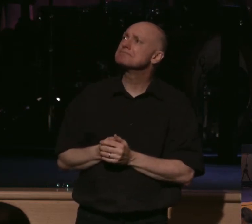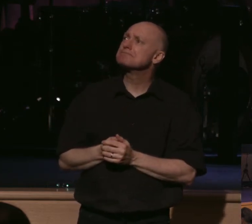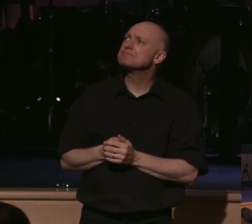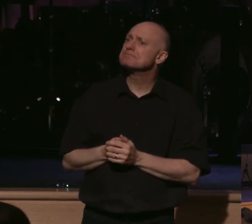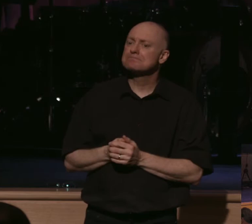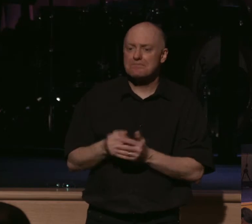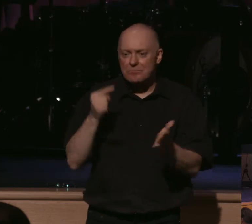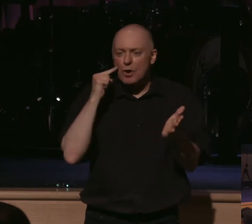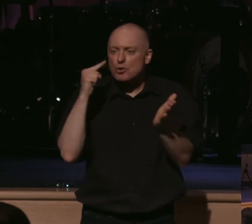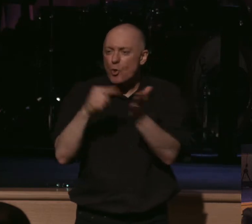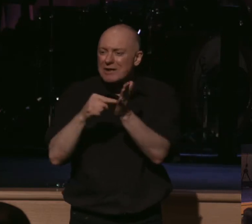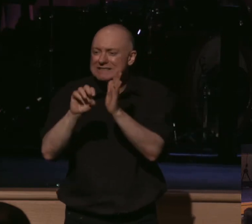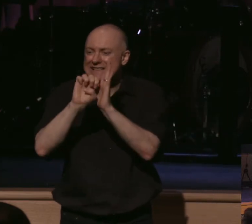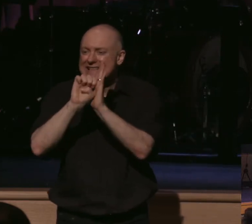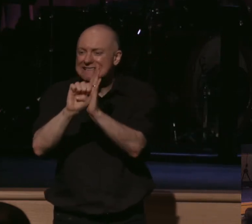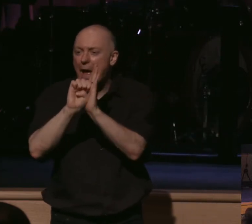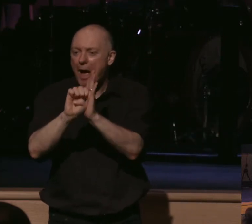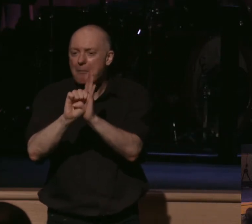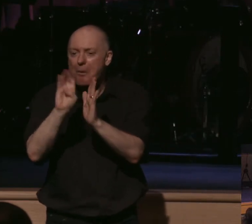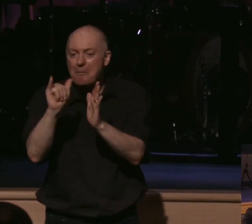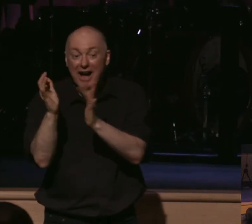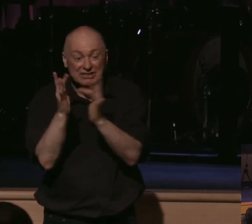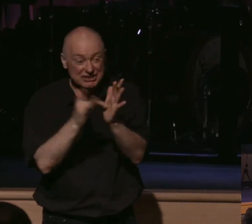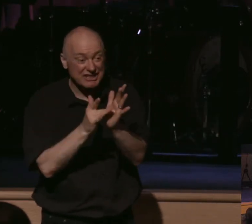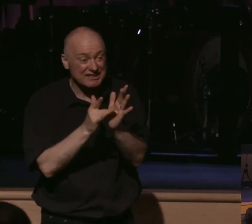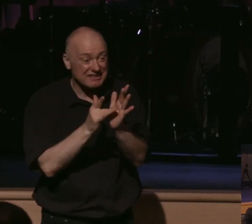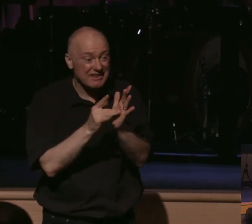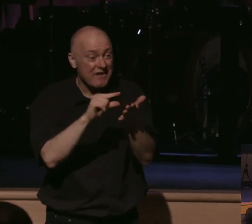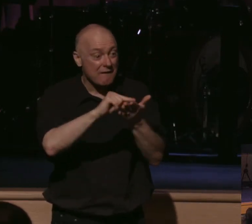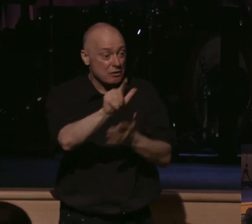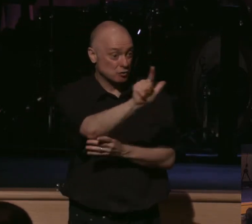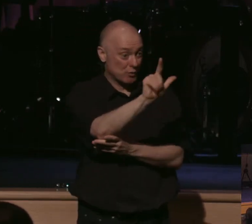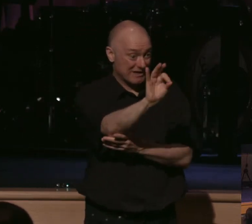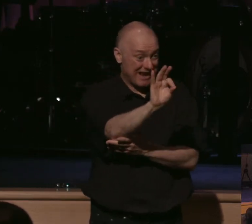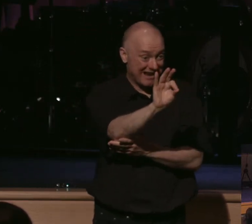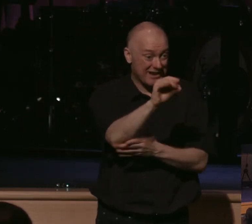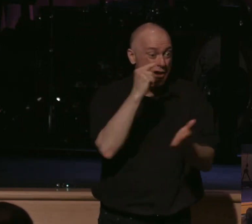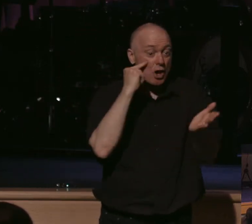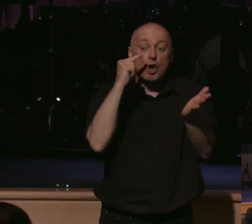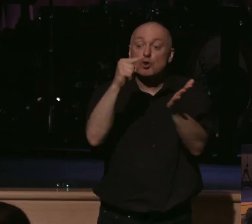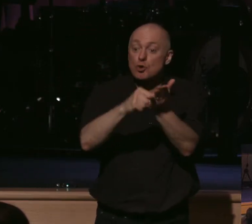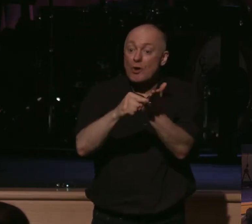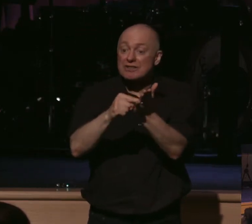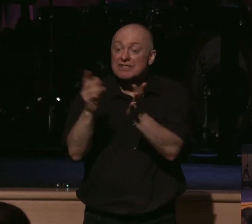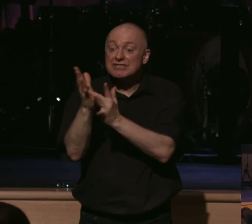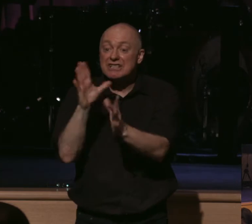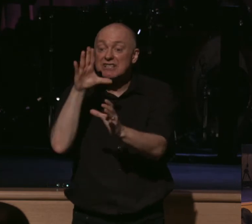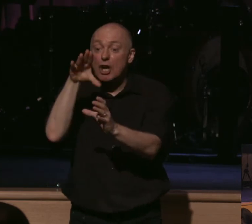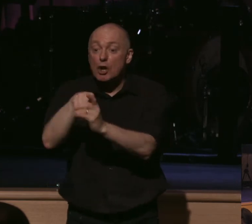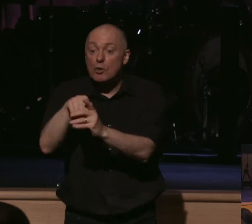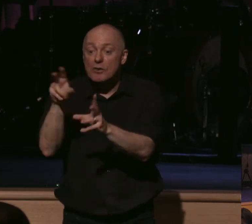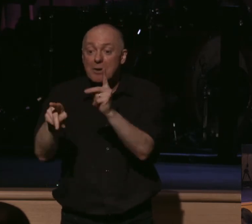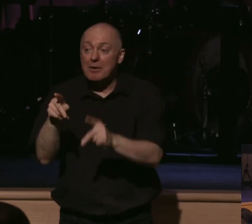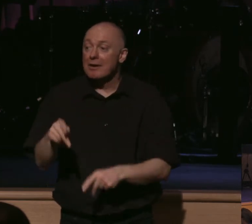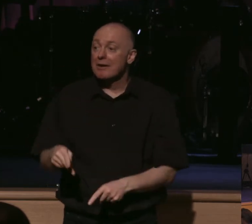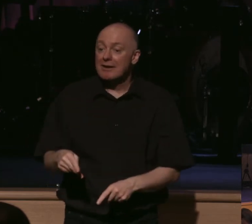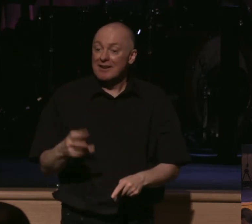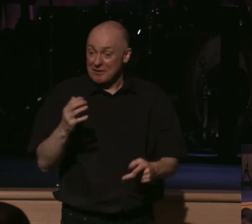Notice the example given by Jesus in verse 29. Notice he includes the people who don't count the cost in building the tower.